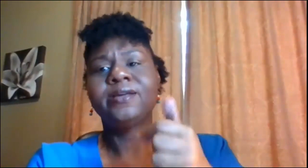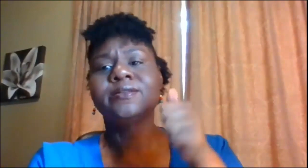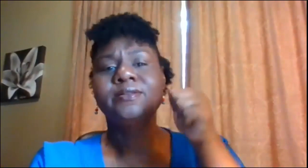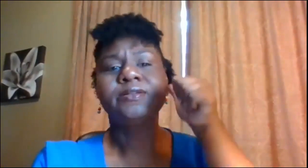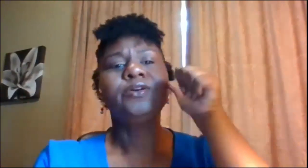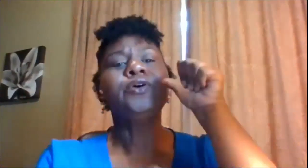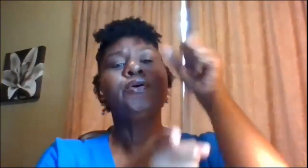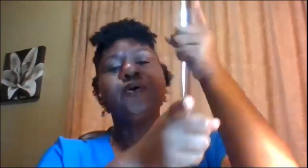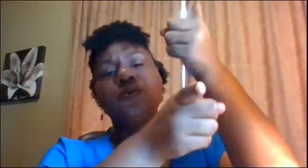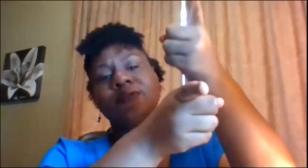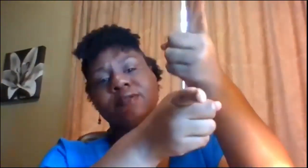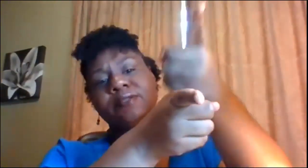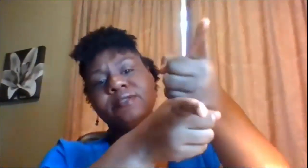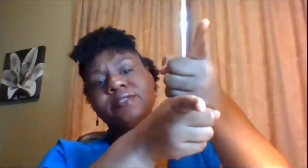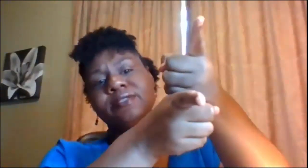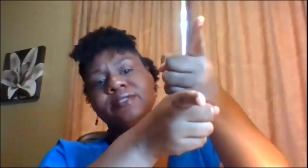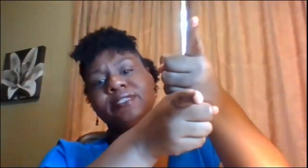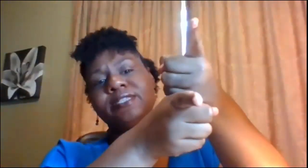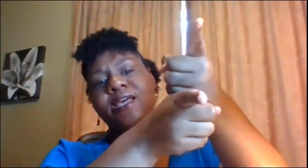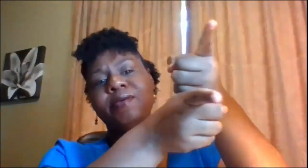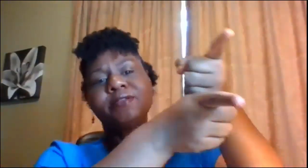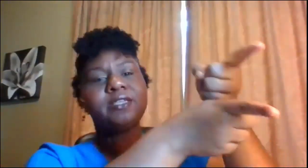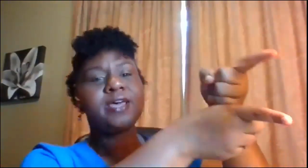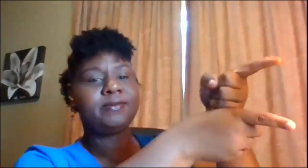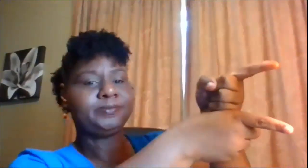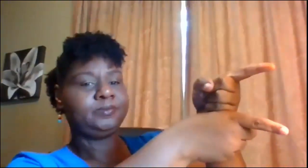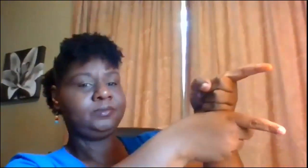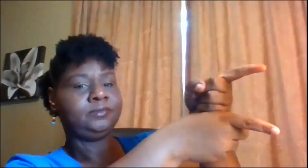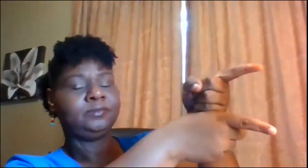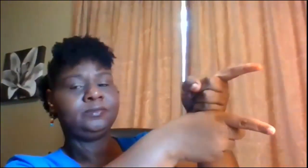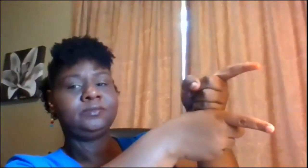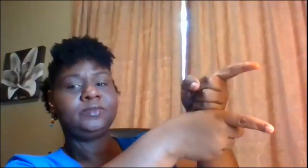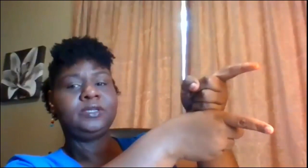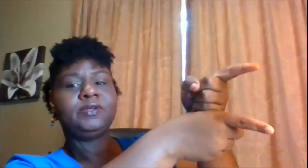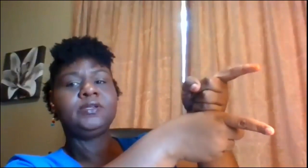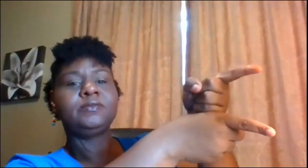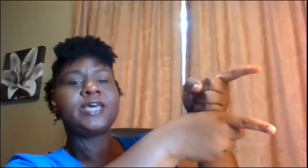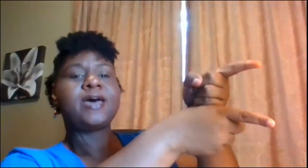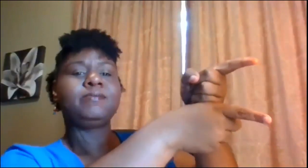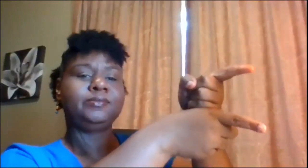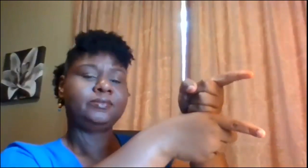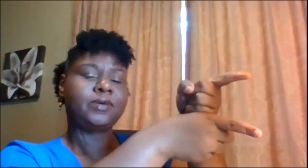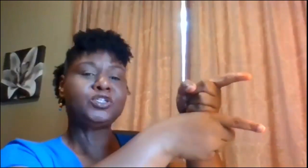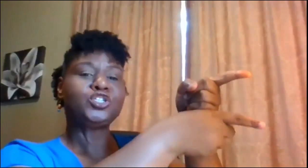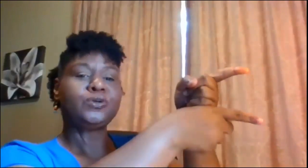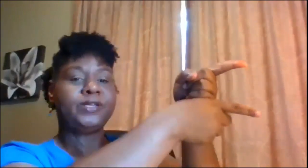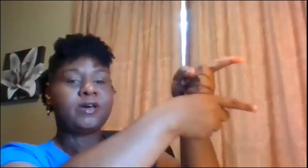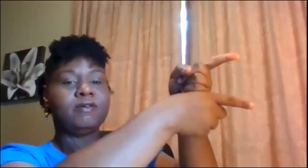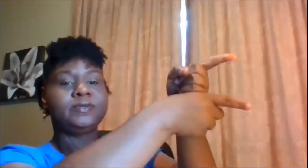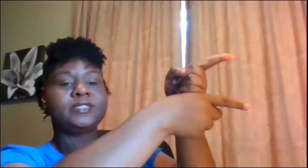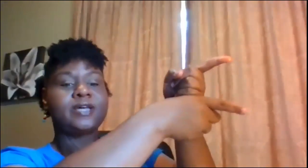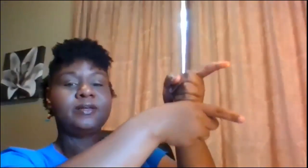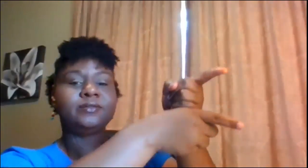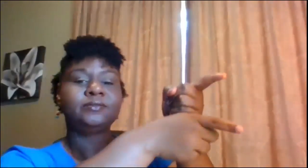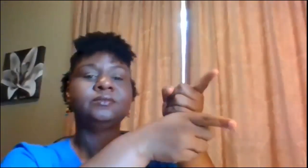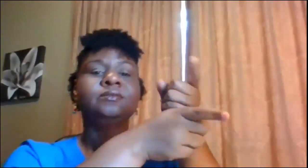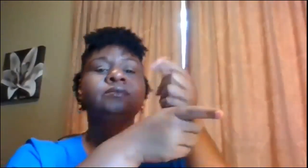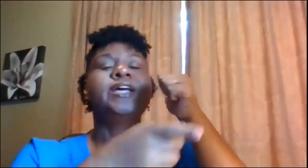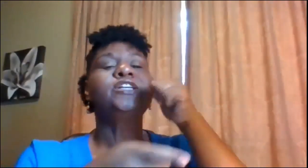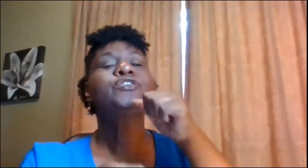girl same y'all see that give it a little tap i'm just showing y'all from the side that's your